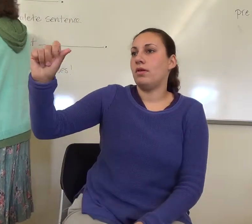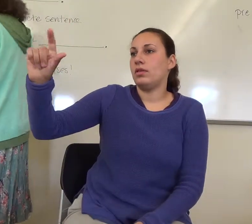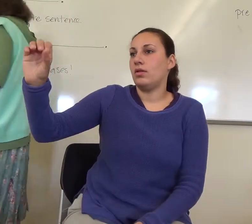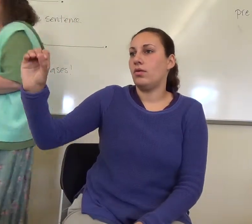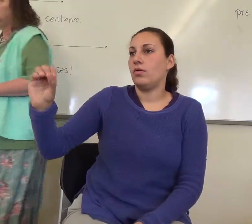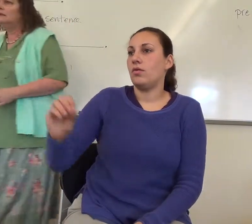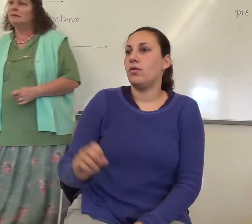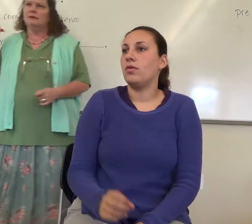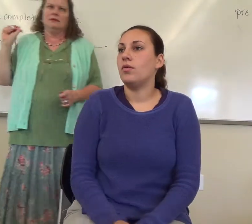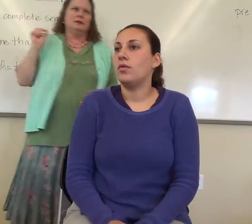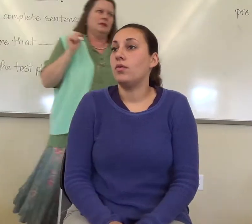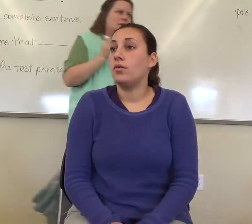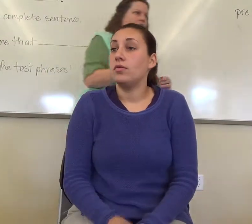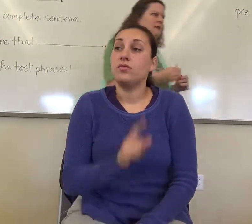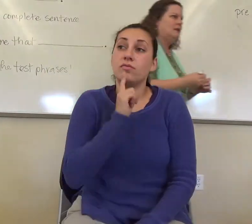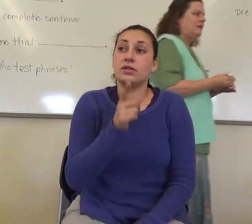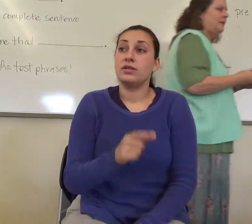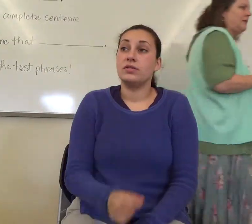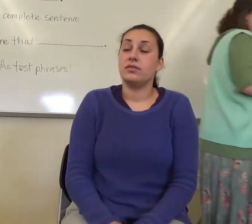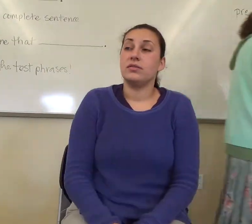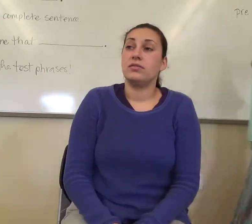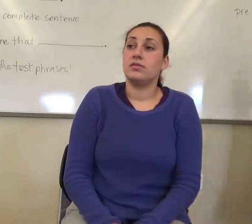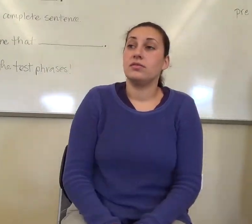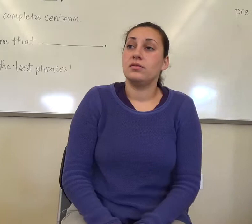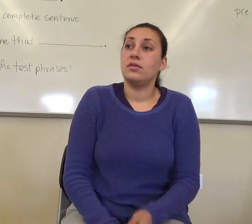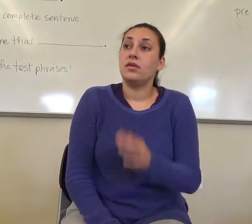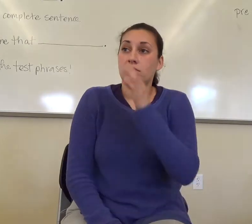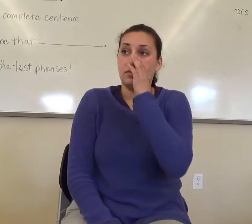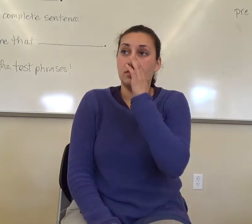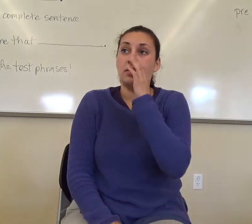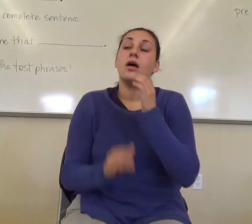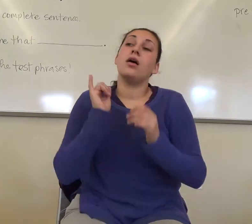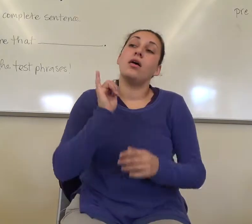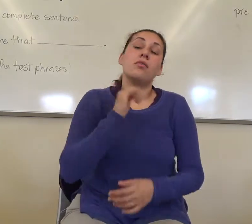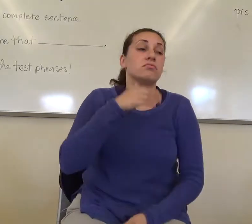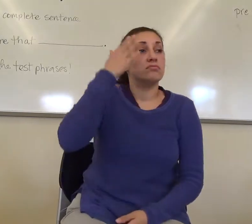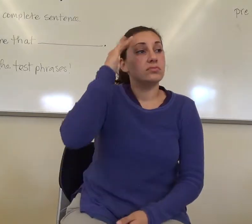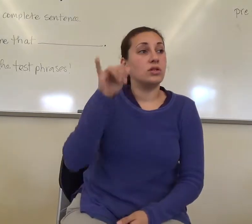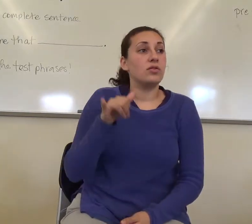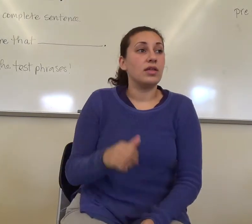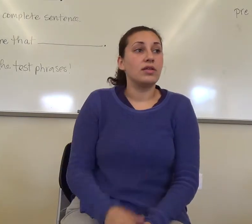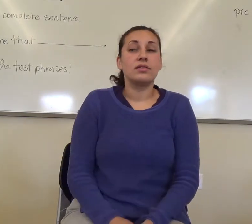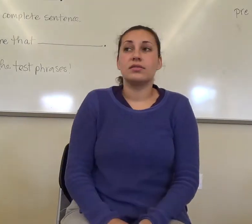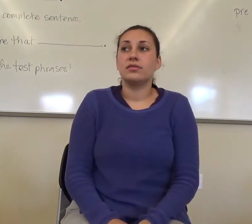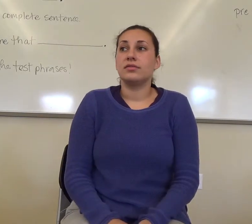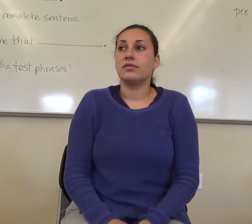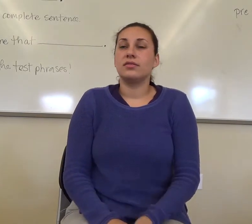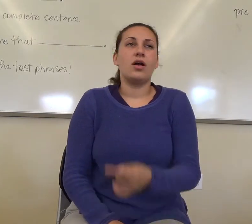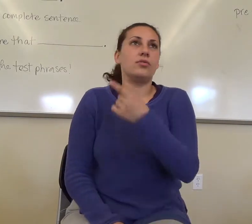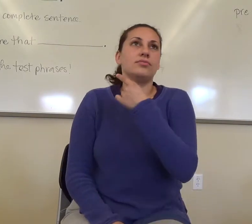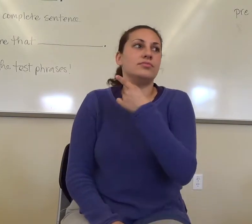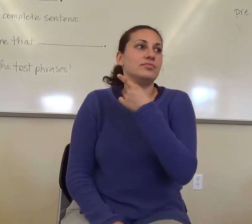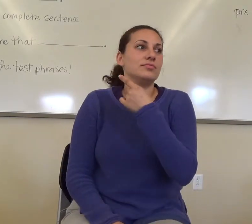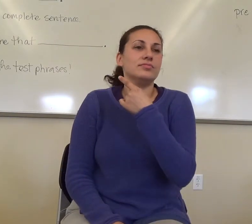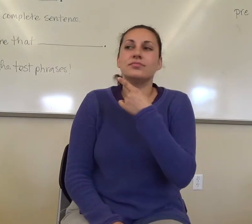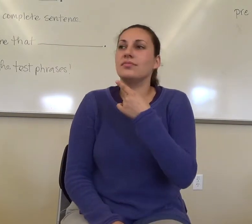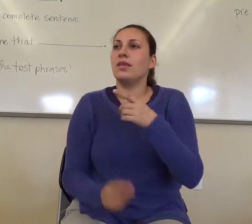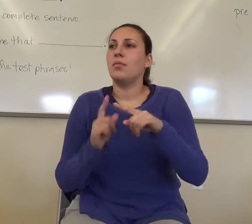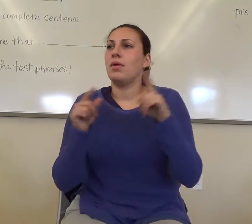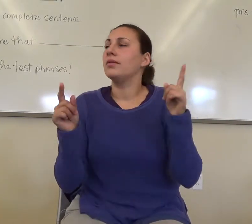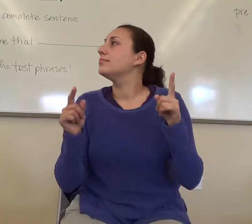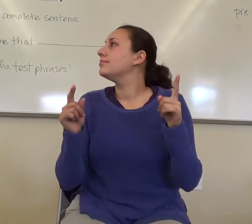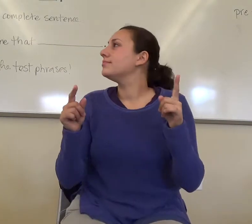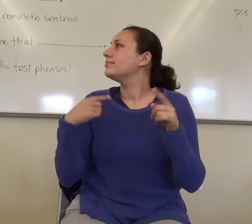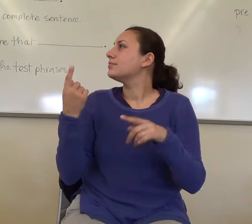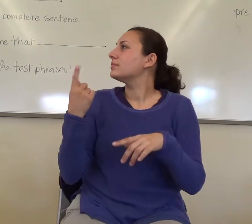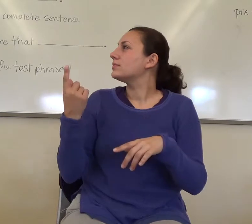bison? Bison. How American bison really survived. Okay. Yeah. There's something else going